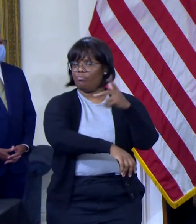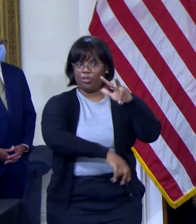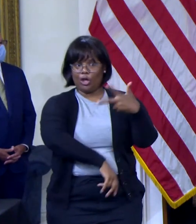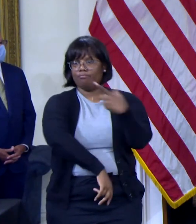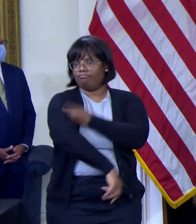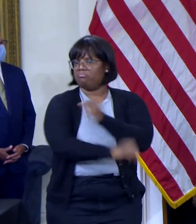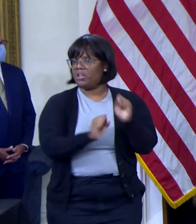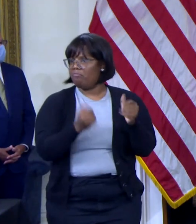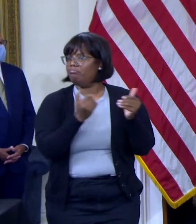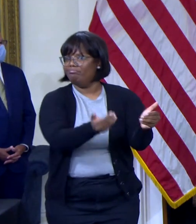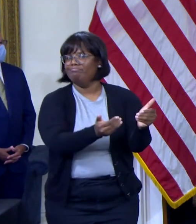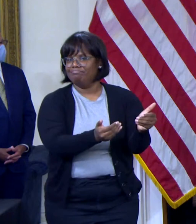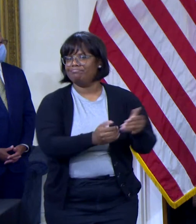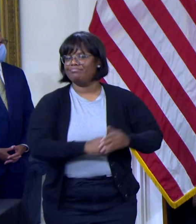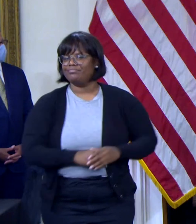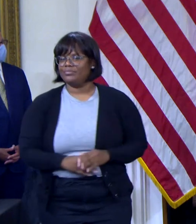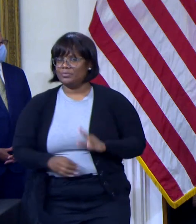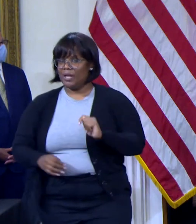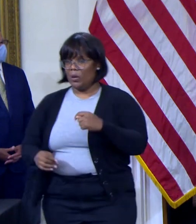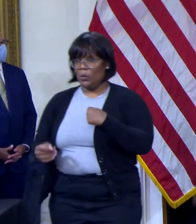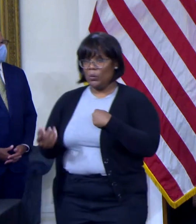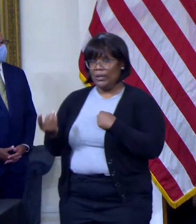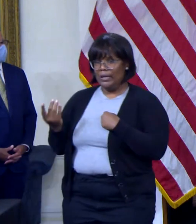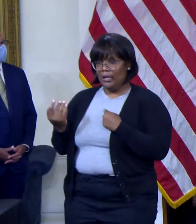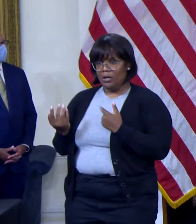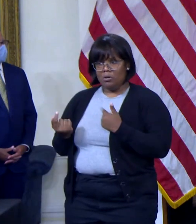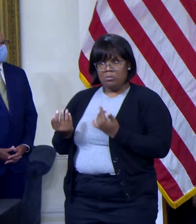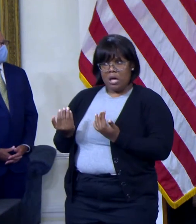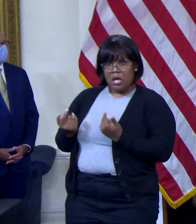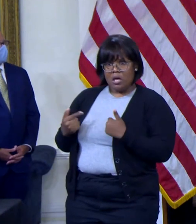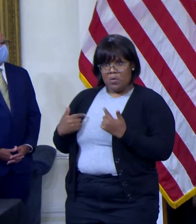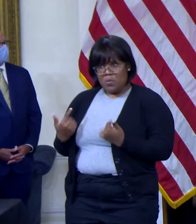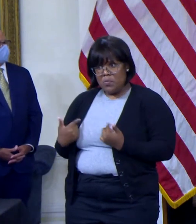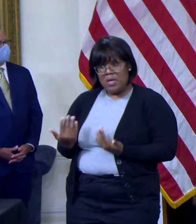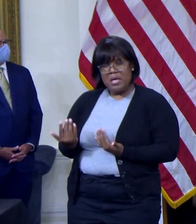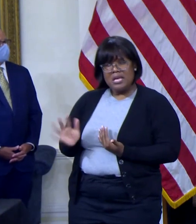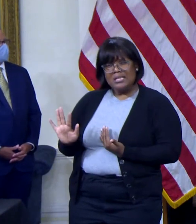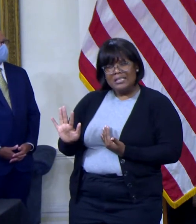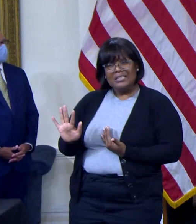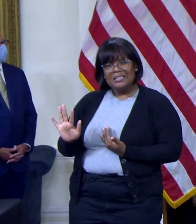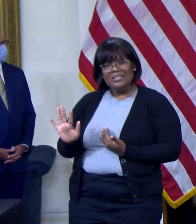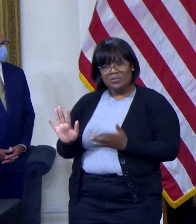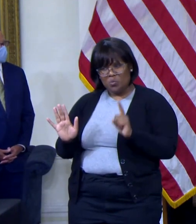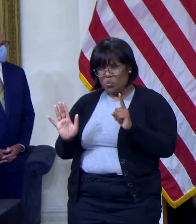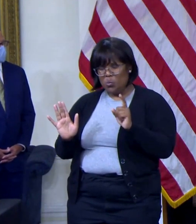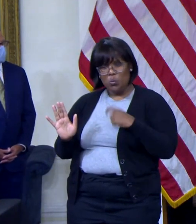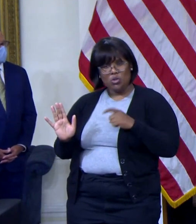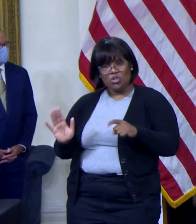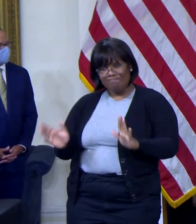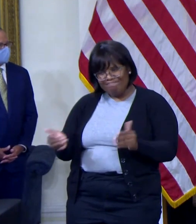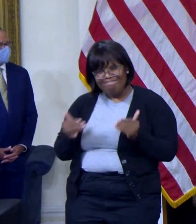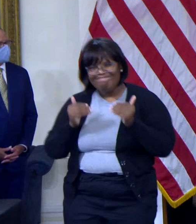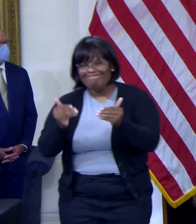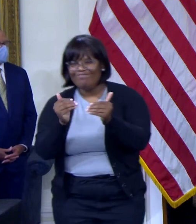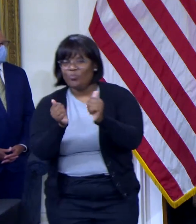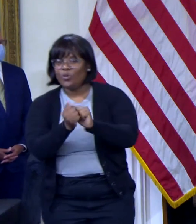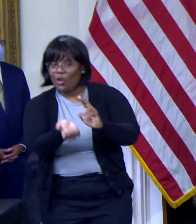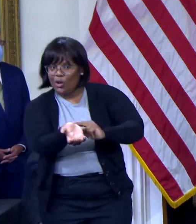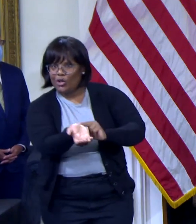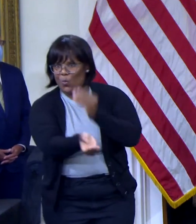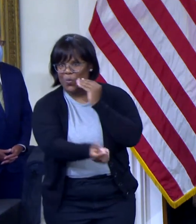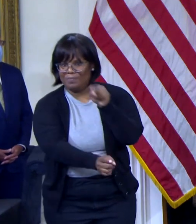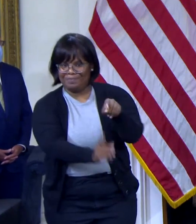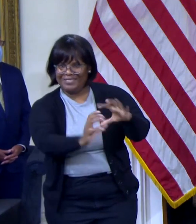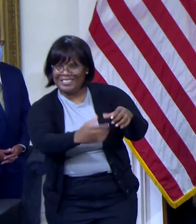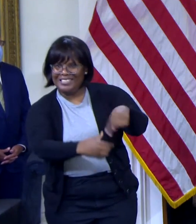We're a little concerned about waiting longer. We think we should be ready soon to move forward with our folks, for example, in the nursing homes and people that are,